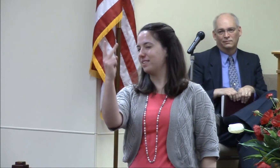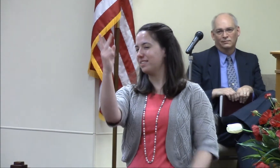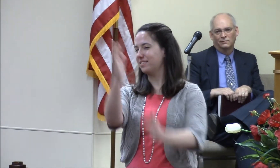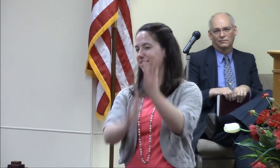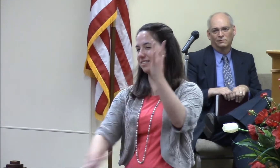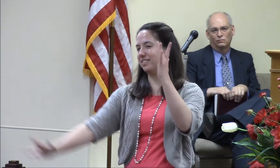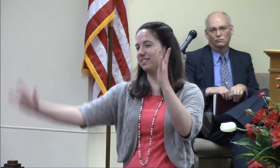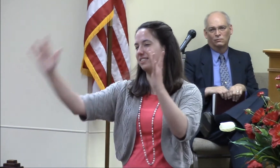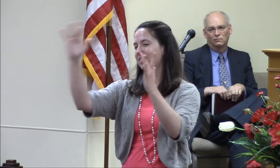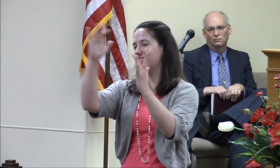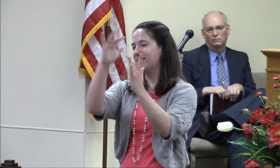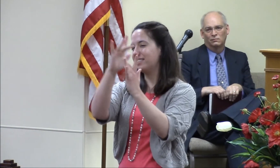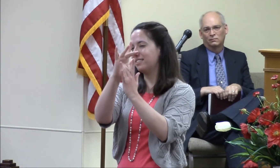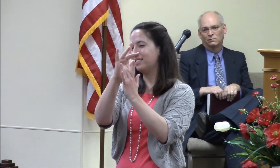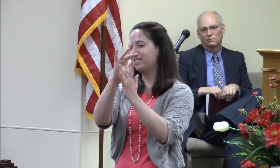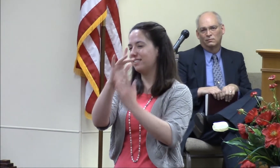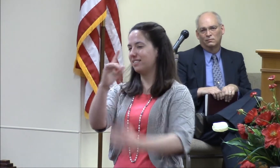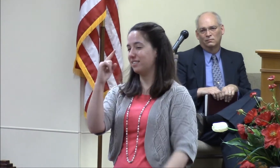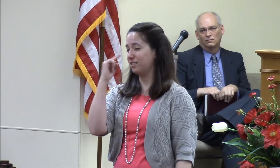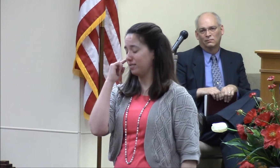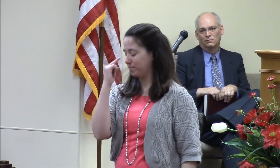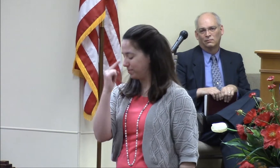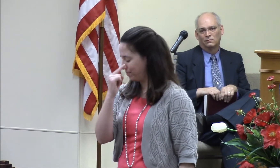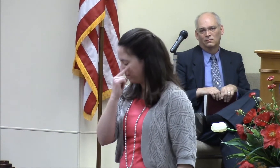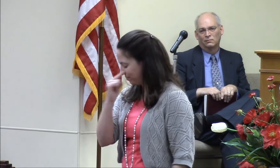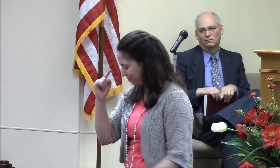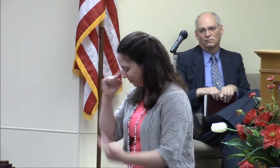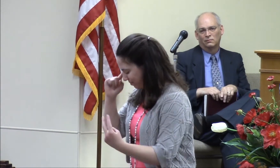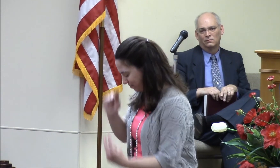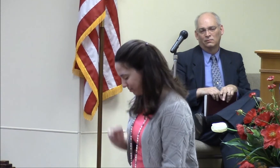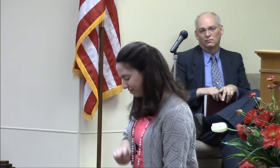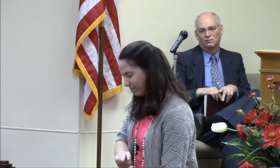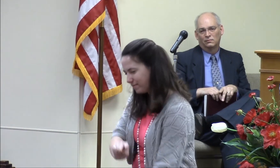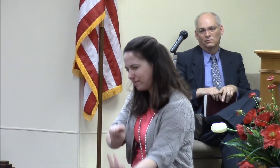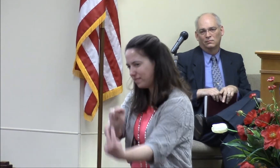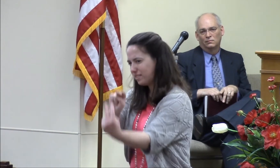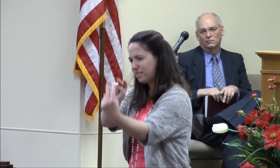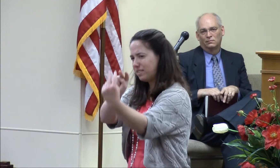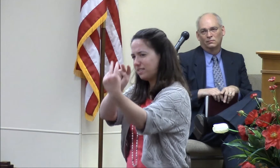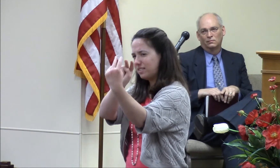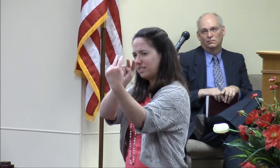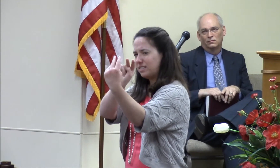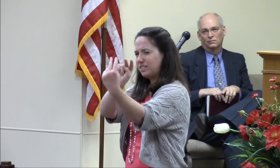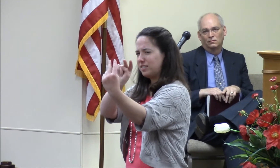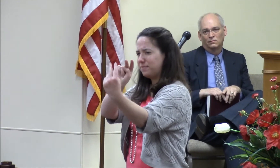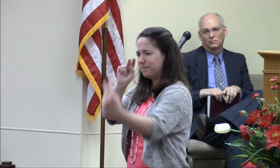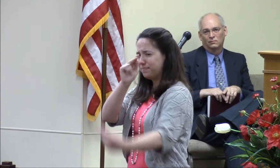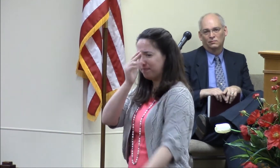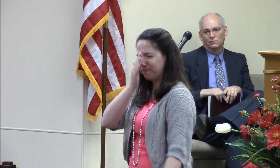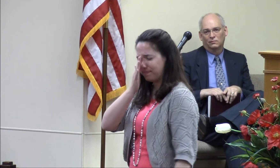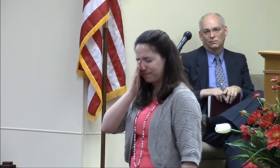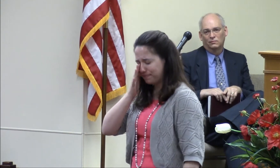saw Jesus I arised me And I began to cry